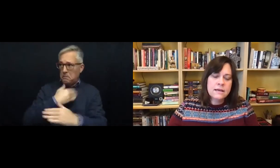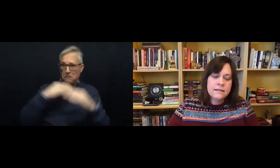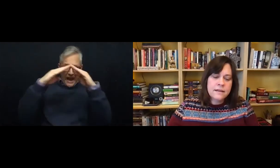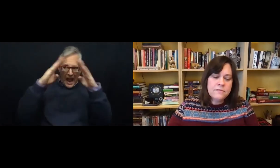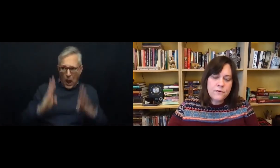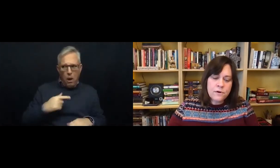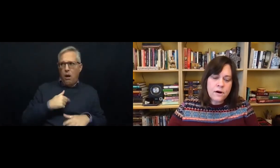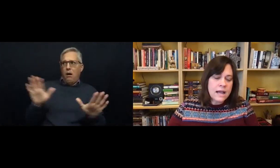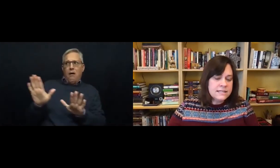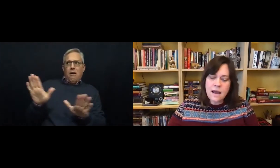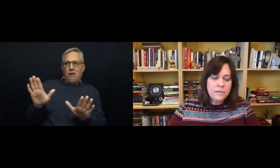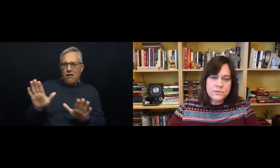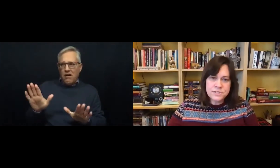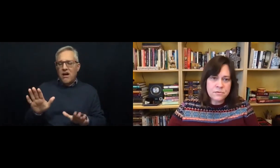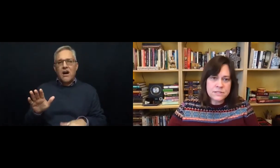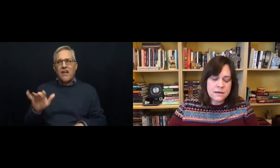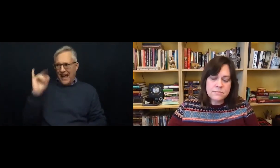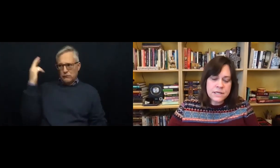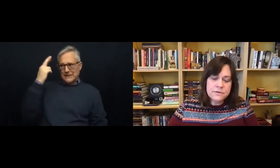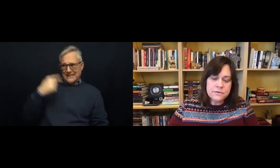Therefore, I did not presume to come to you.